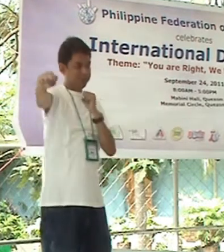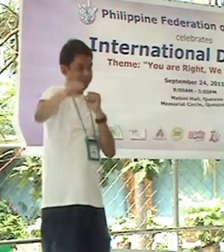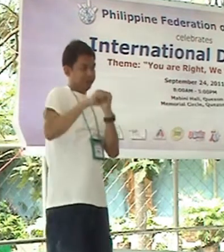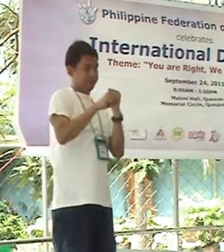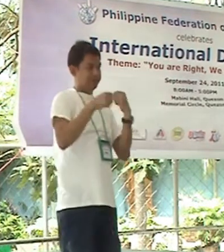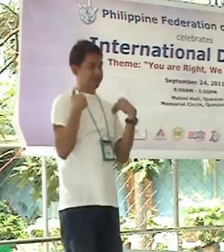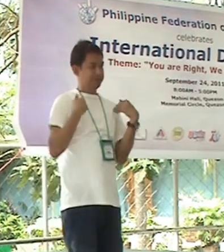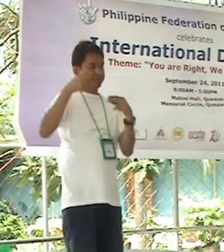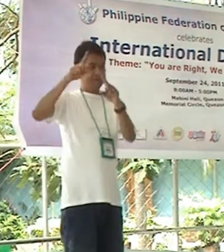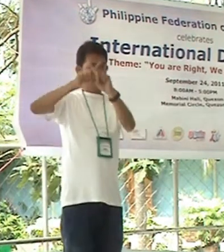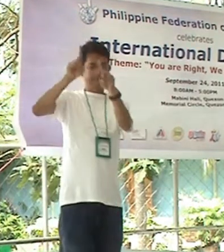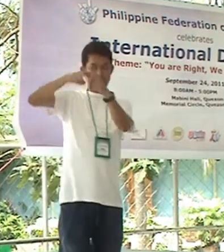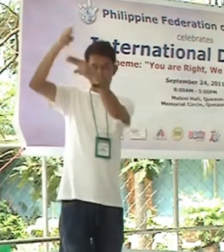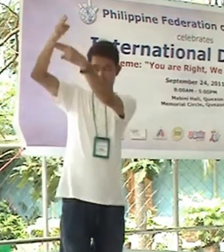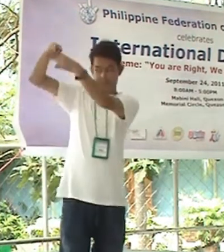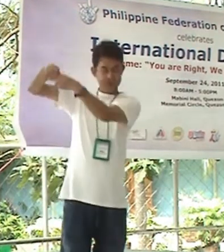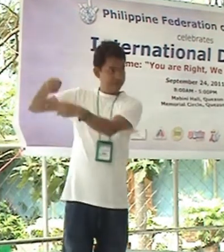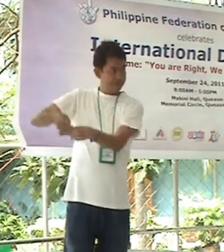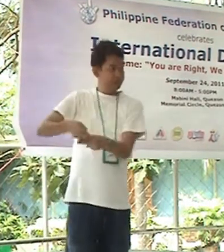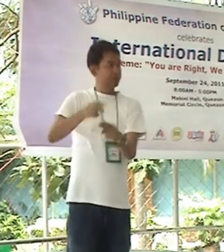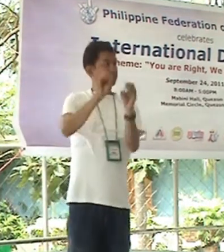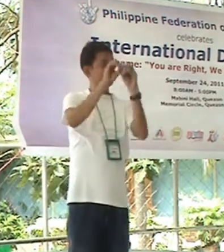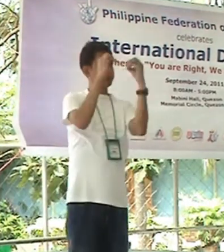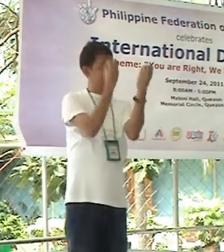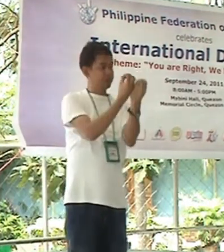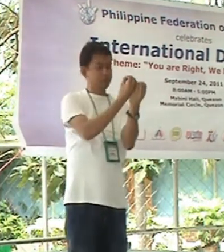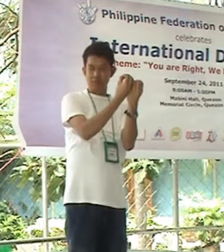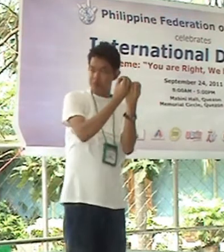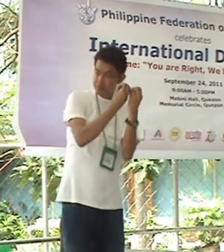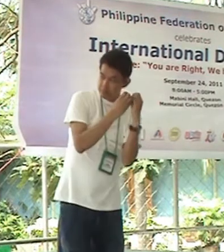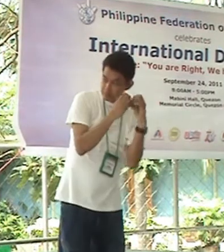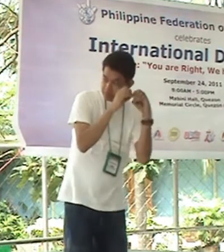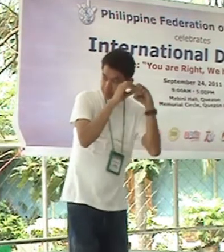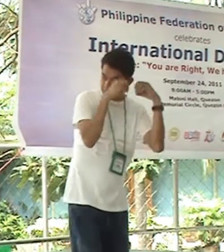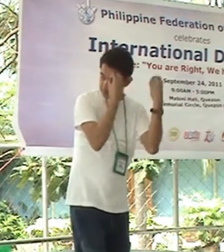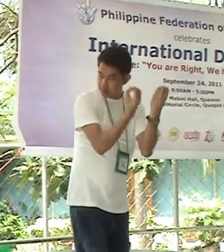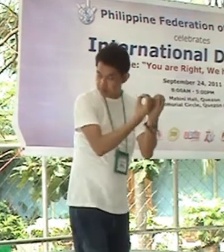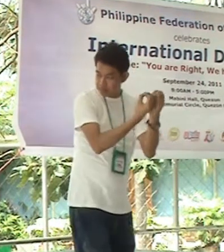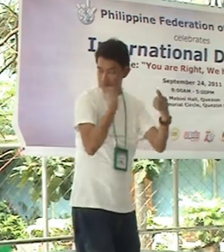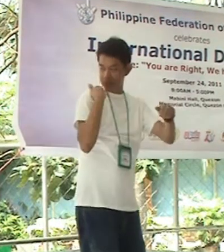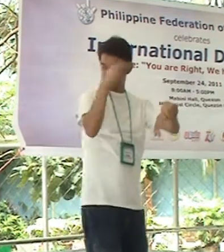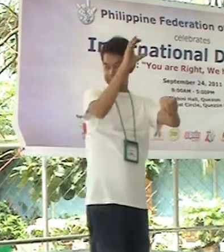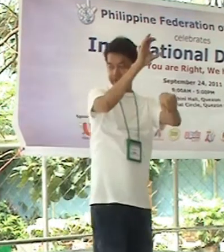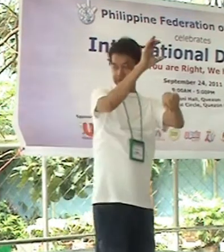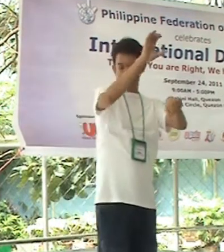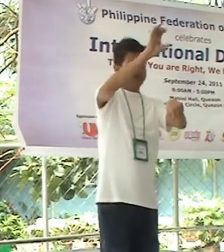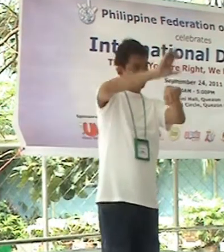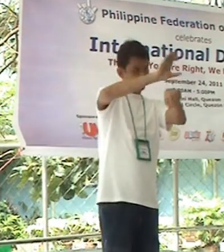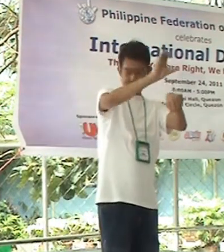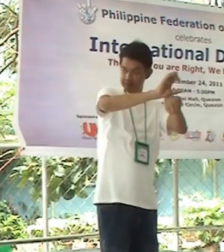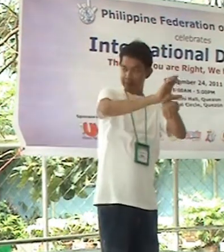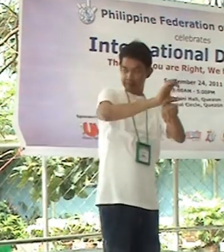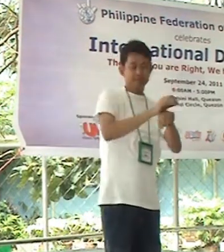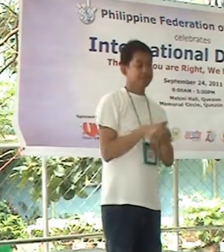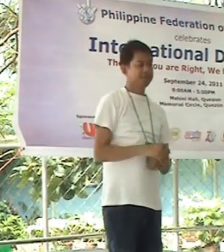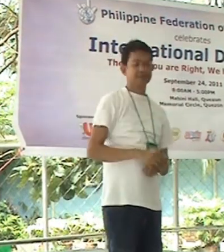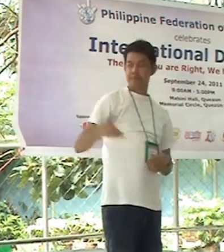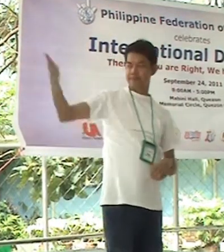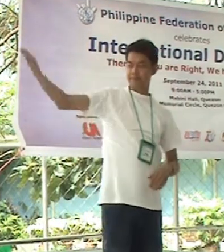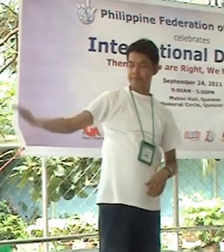So these are the different organizations that supports the Pilking Federation of the Deaf. And also some of the churches.